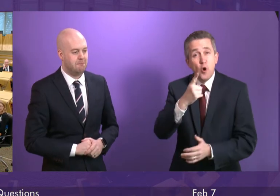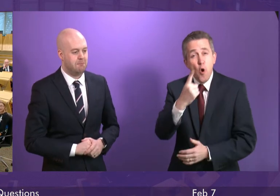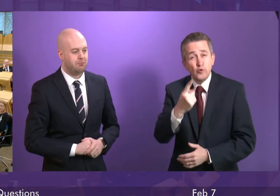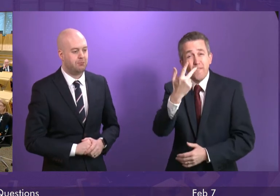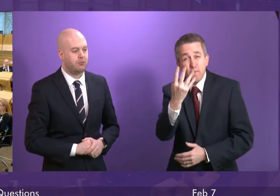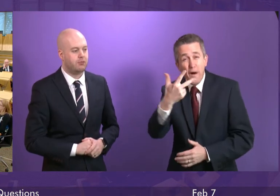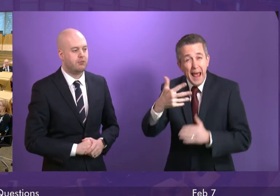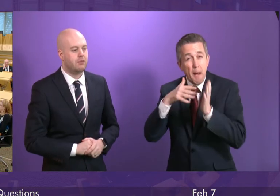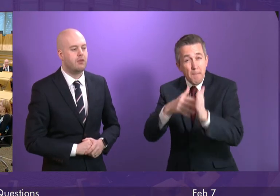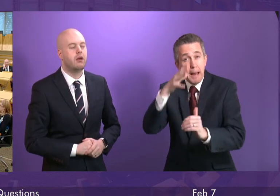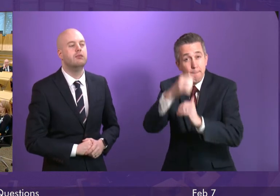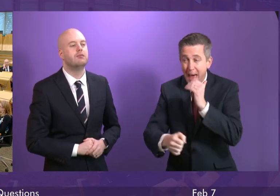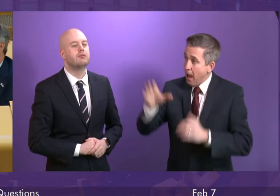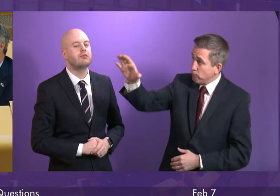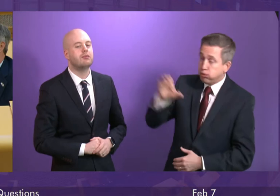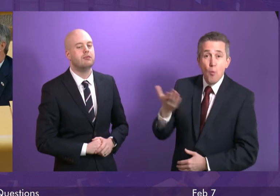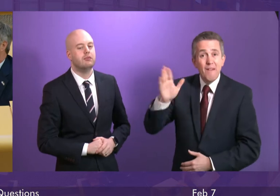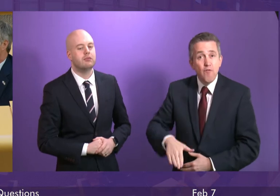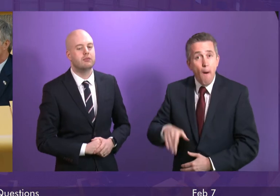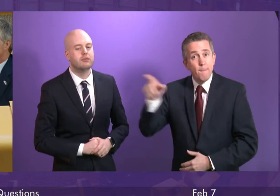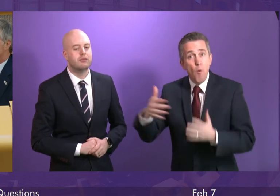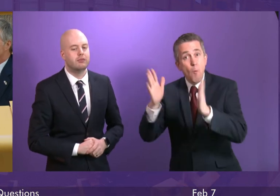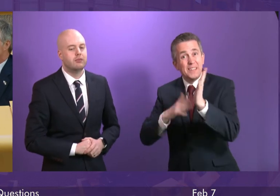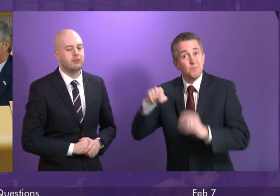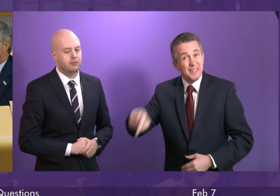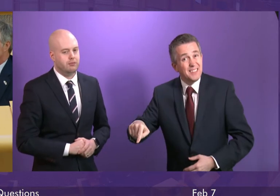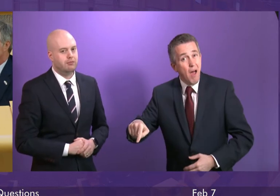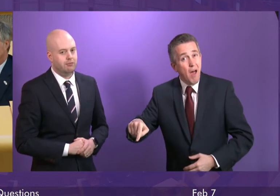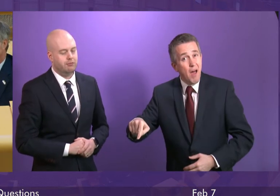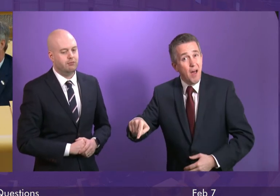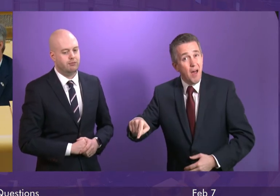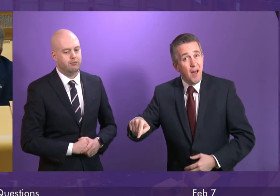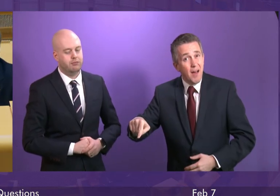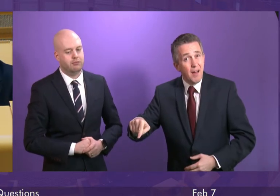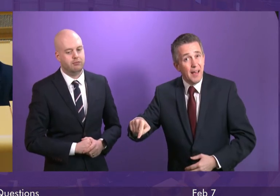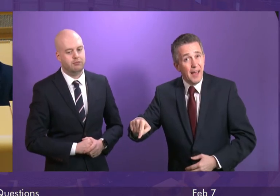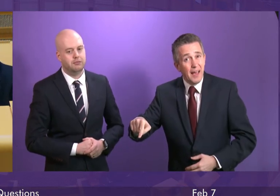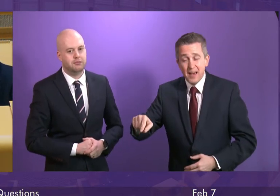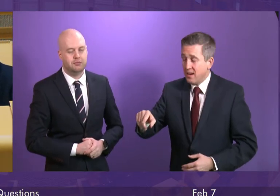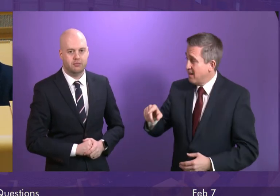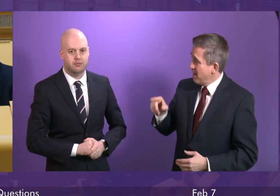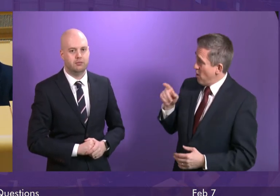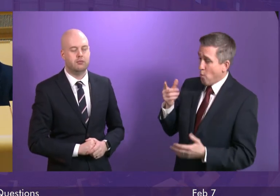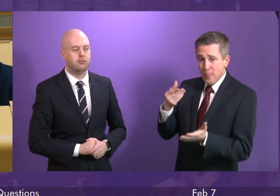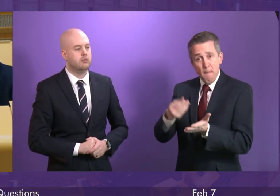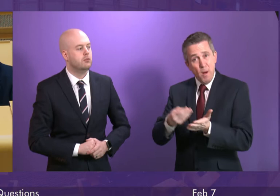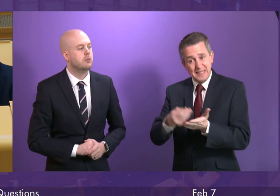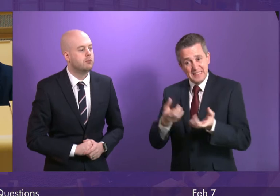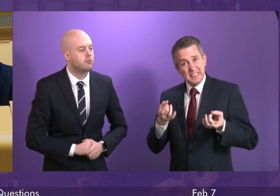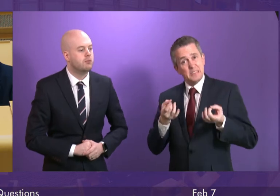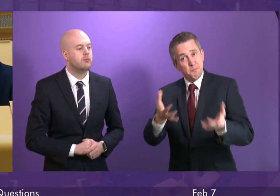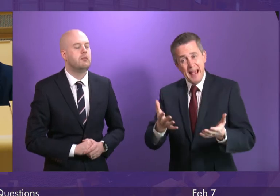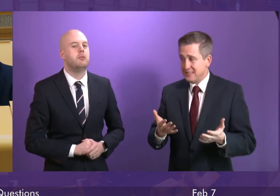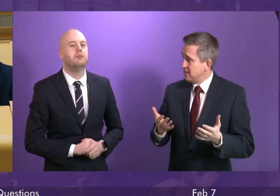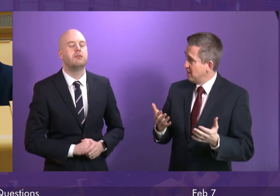million Derek Mackay concealed from Parliament the week before he announced his budget. And when you've spent it to settle the